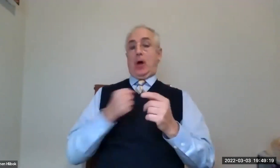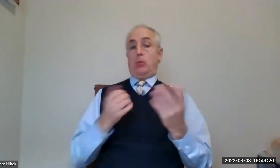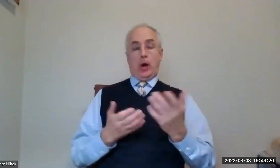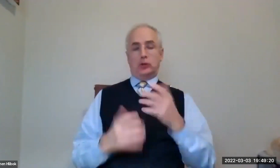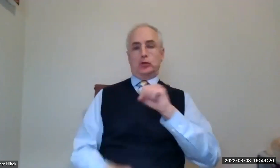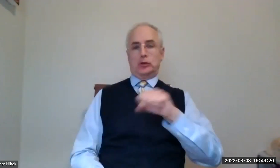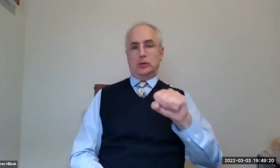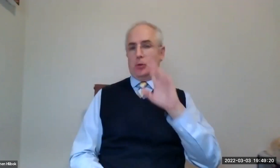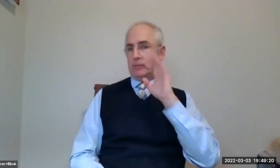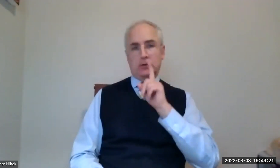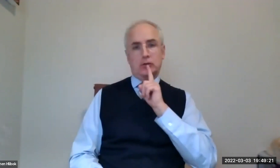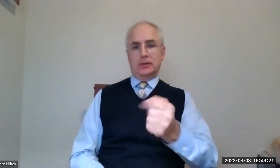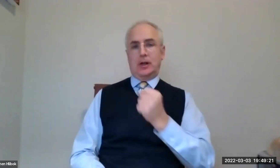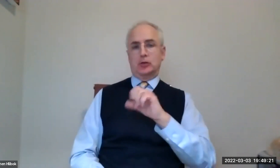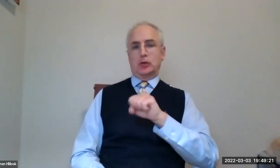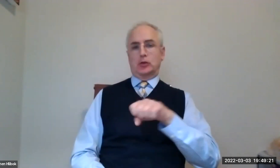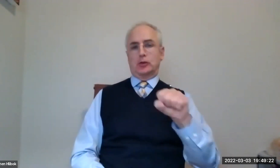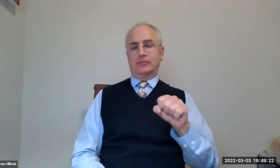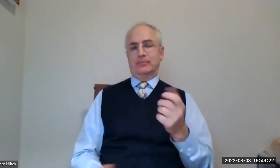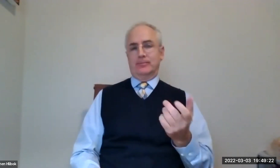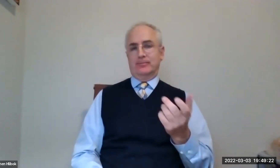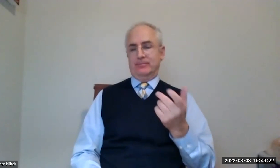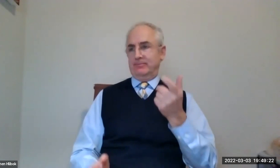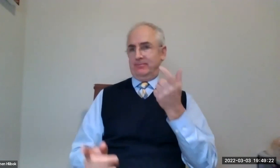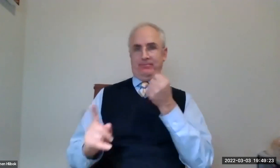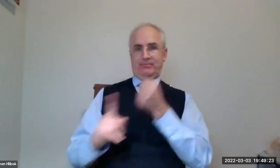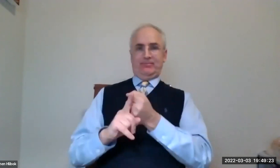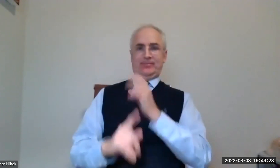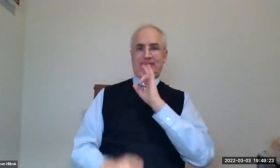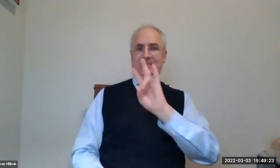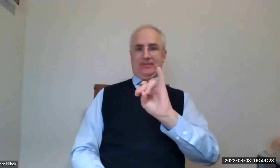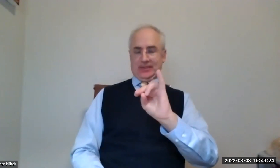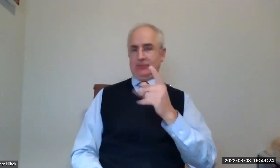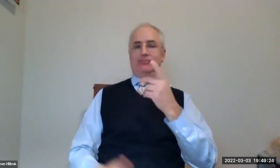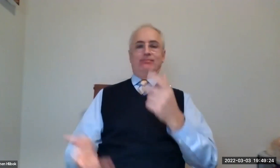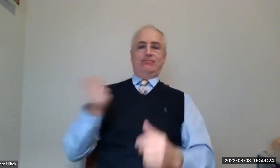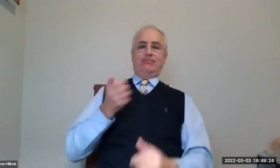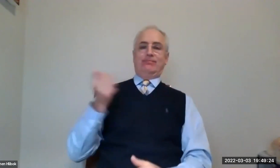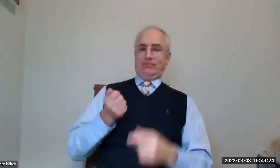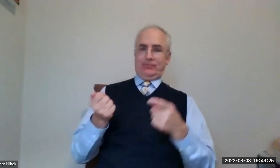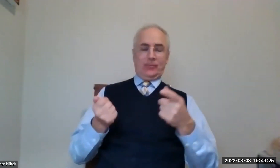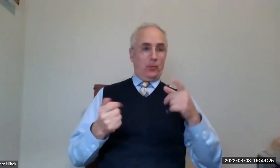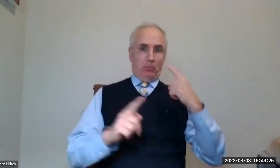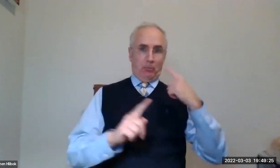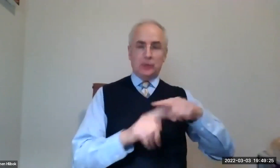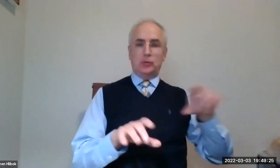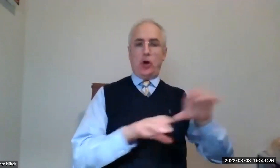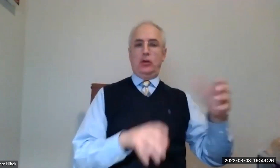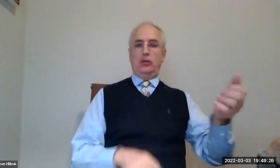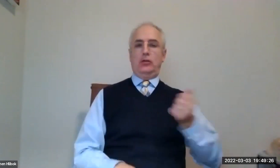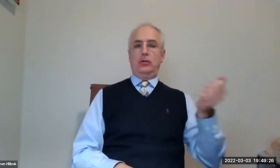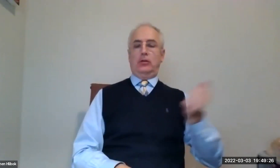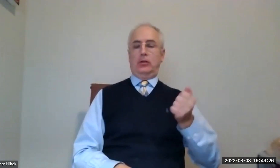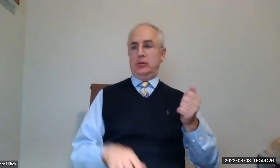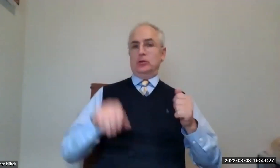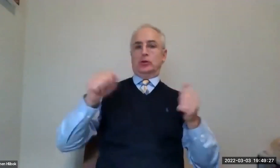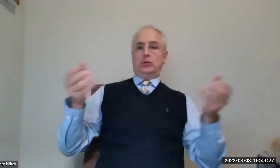say, definitely take Social Security. Absolutely. Once you hit 70, use that.